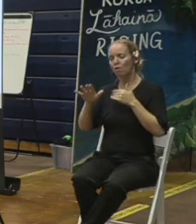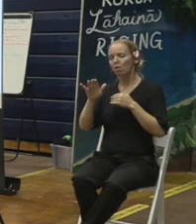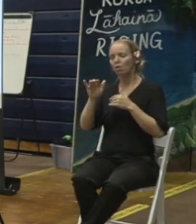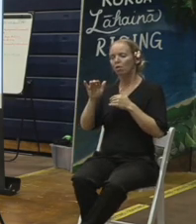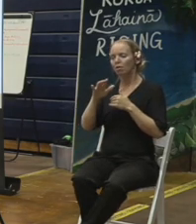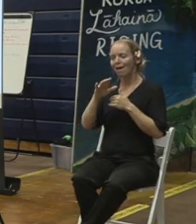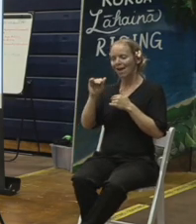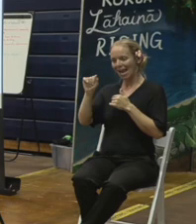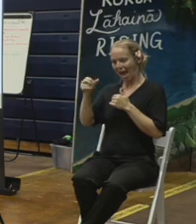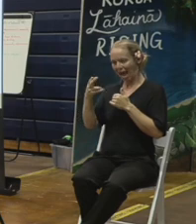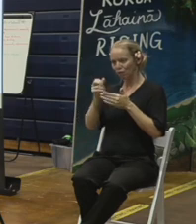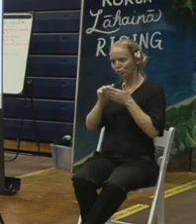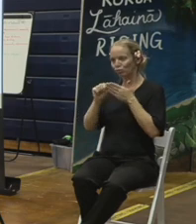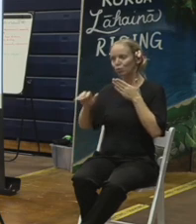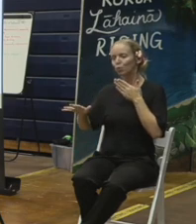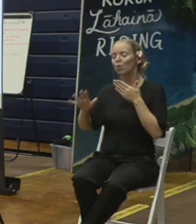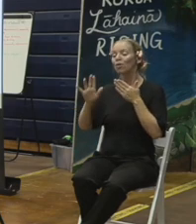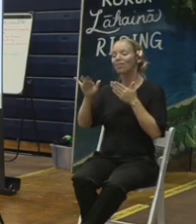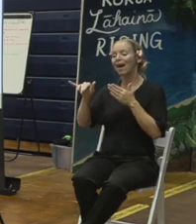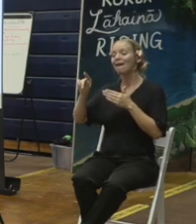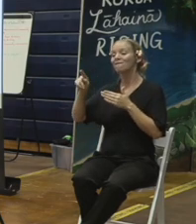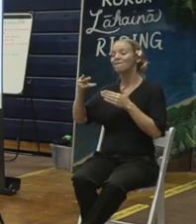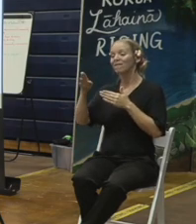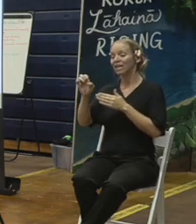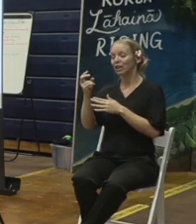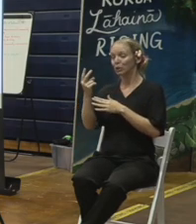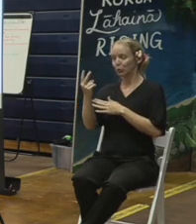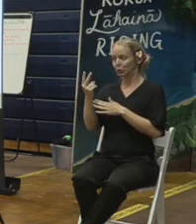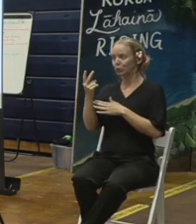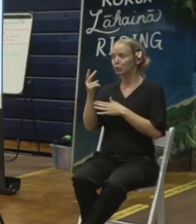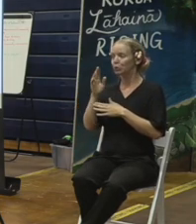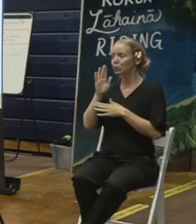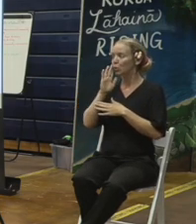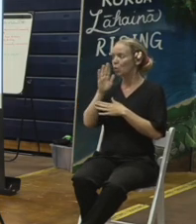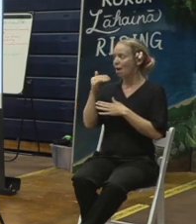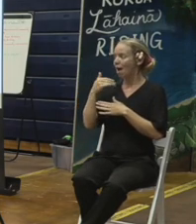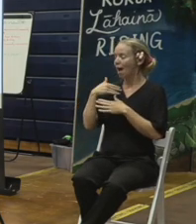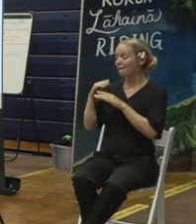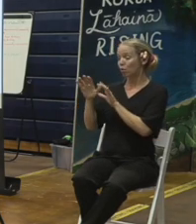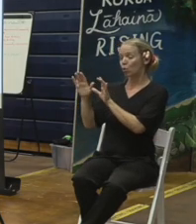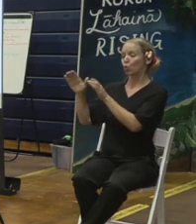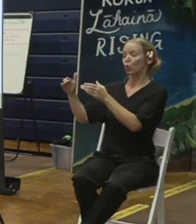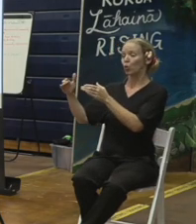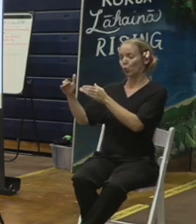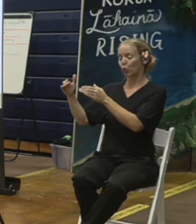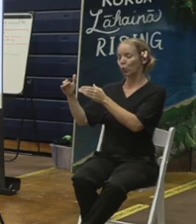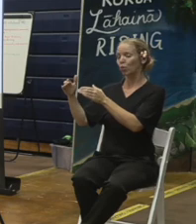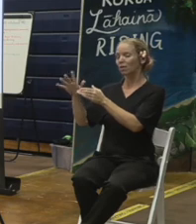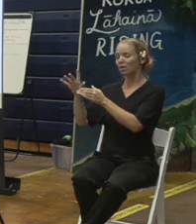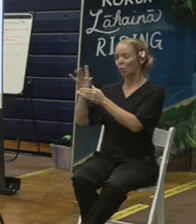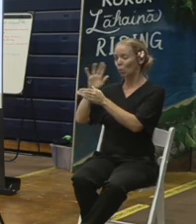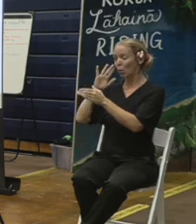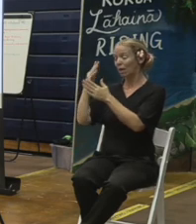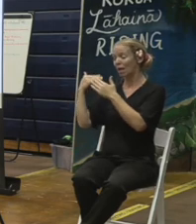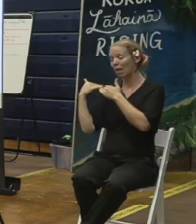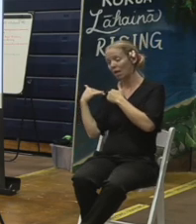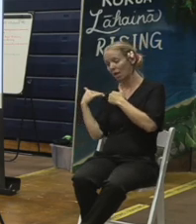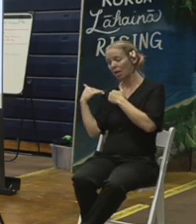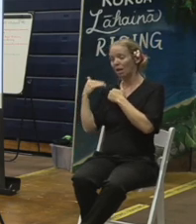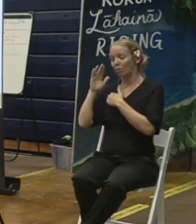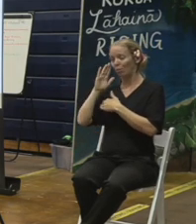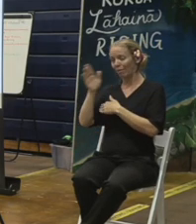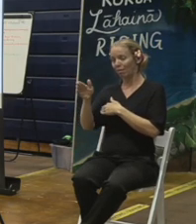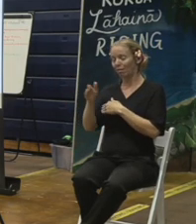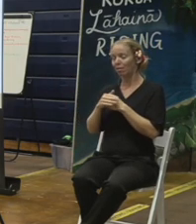of our crews. Those crews will be made up of some heavy equipment, of course. There is going to be a tremendous amount